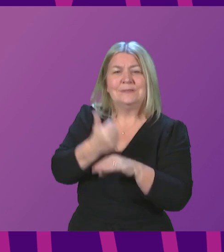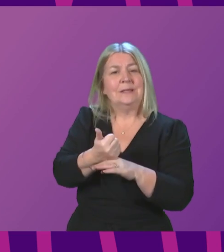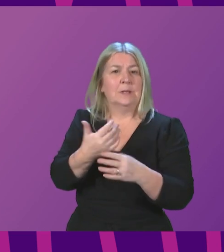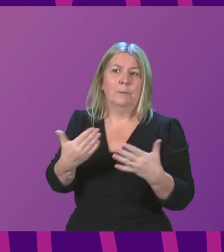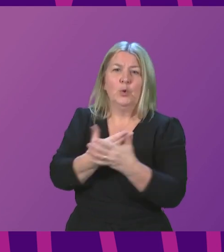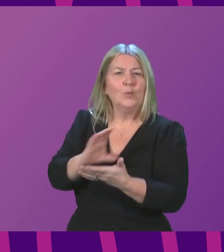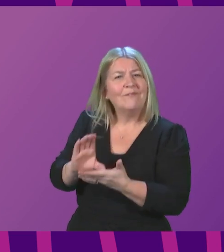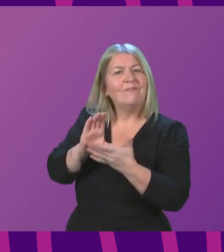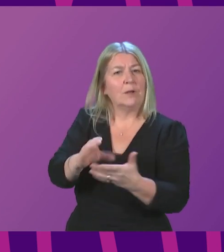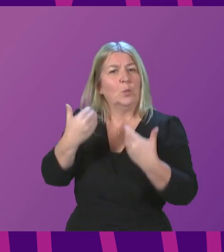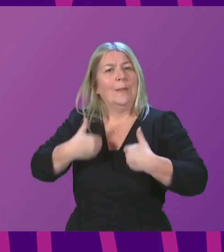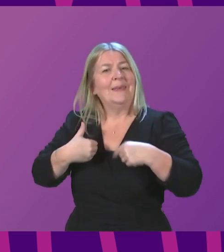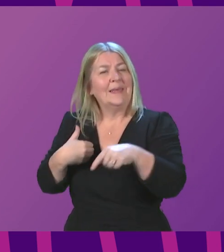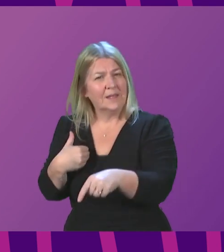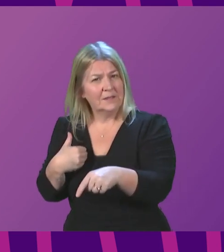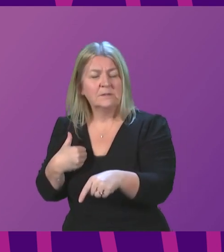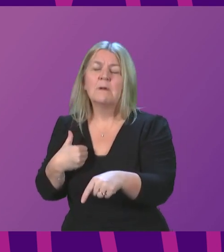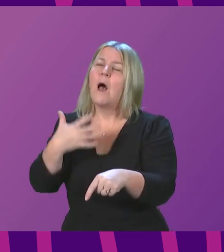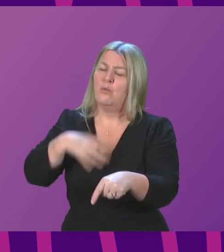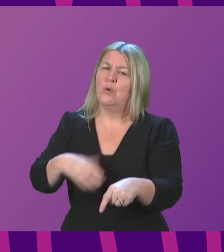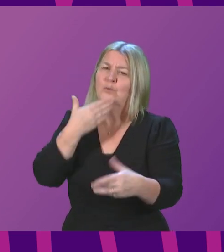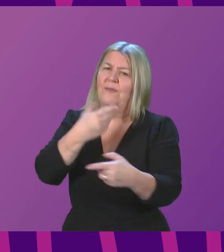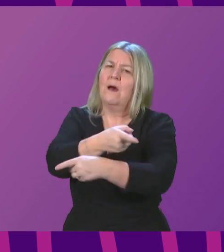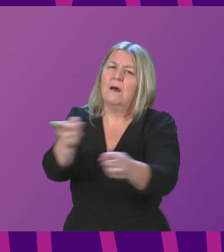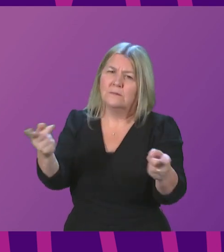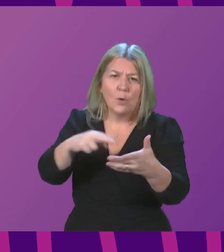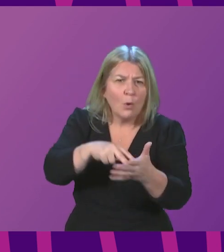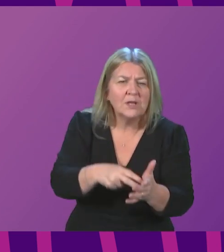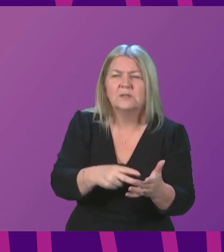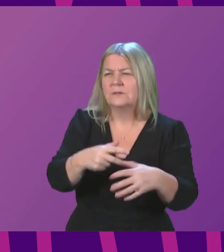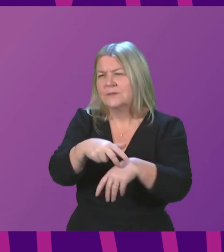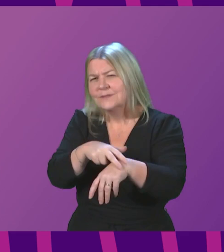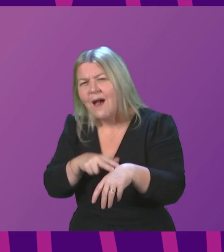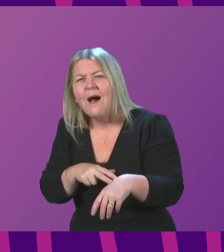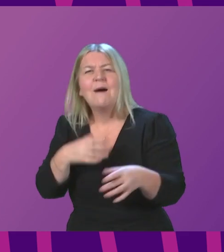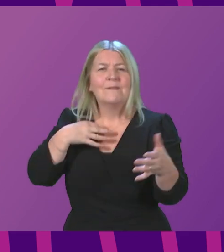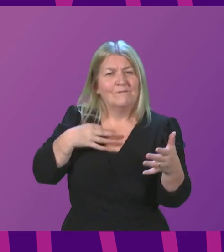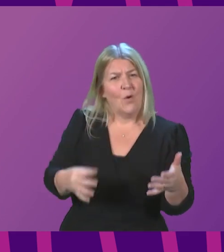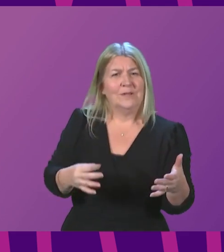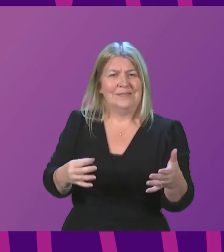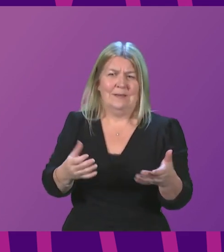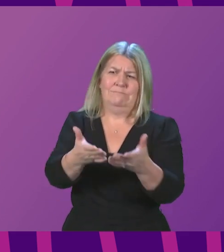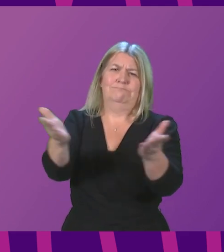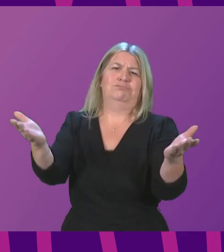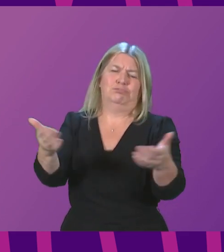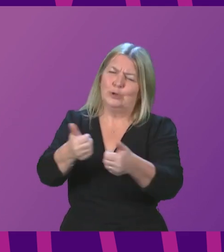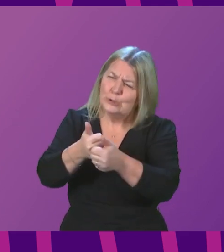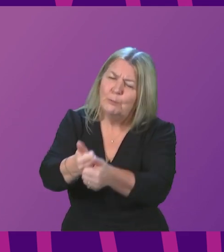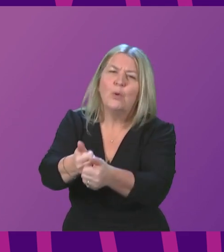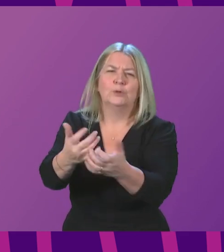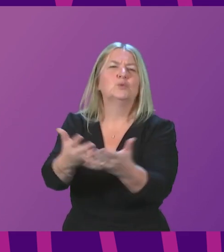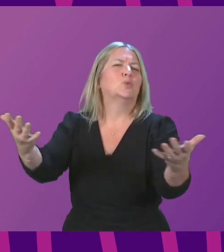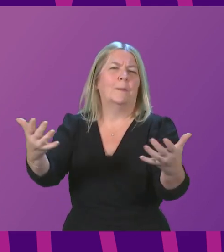opportunity to express my appreciation and gratitude to all of the organisations all of the staff and volunteers that support so many people